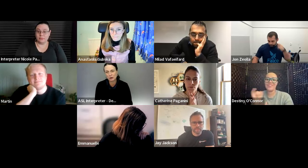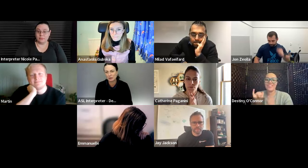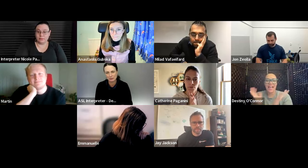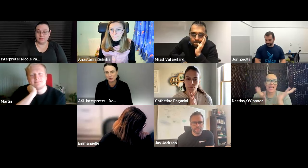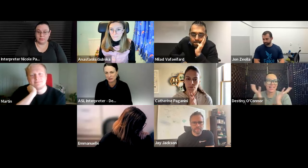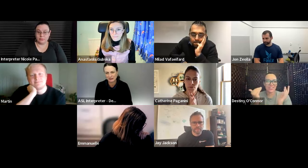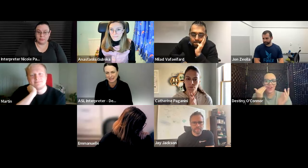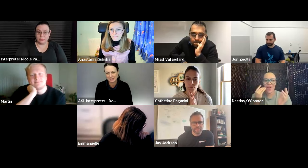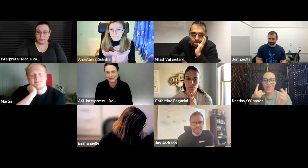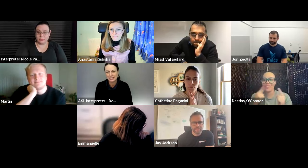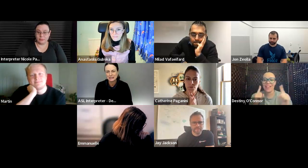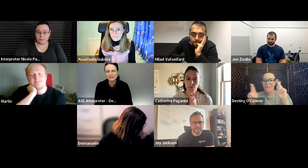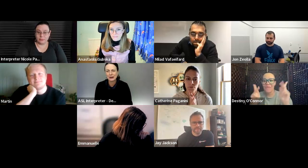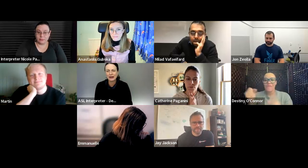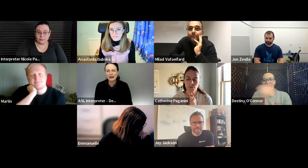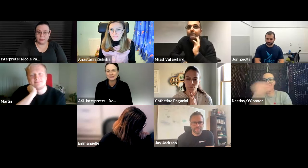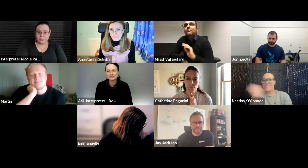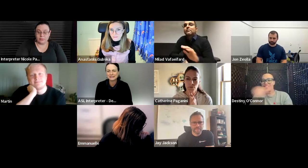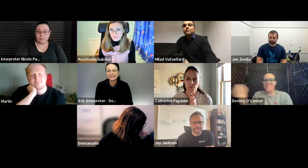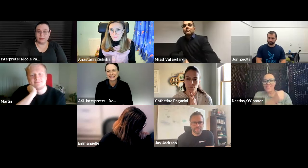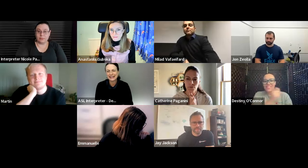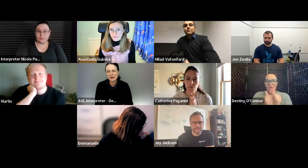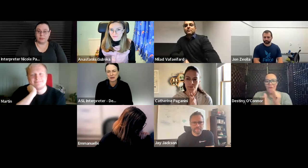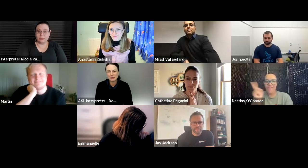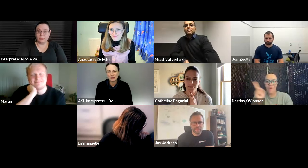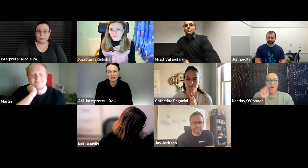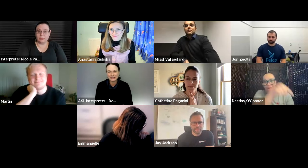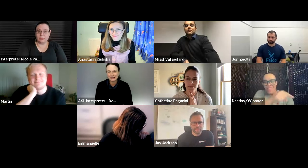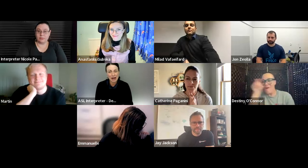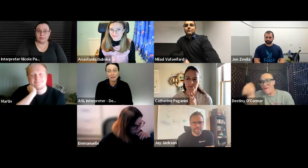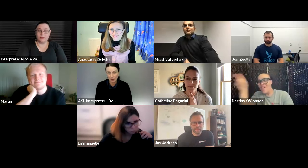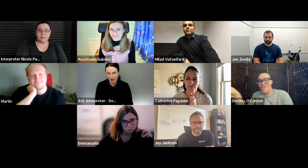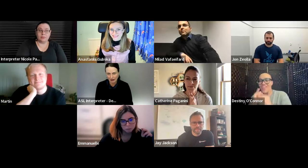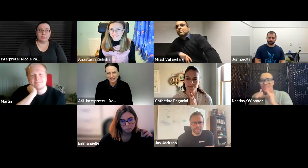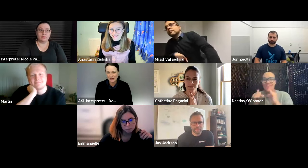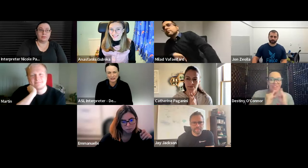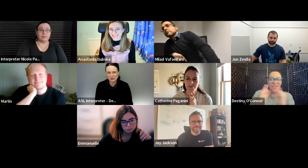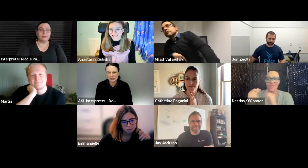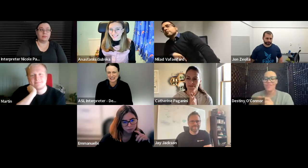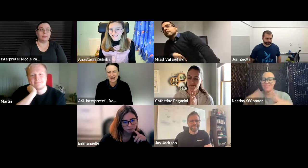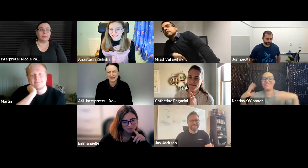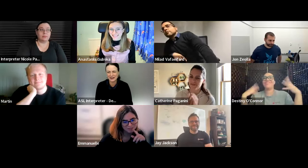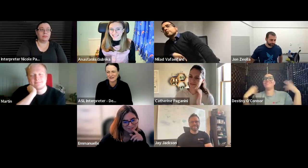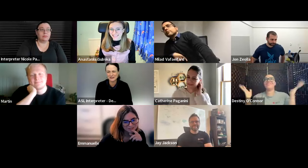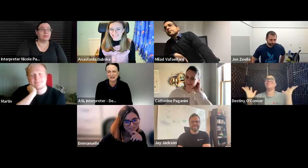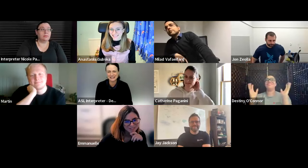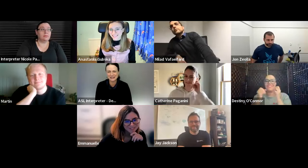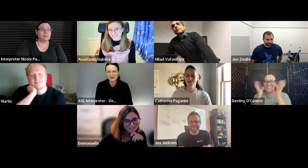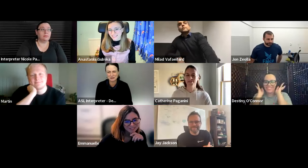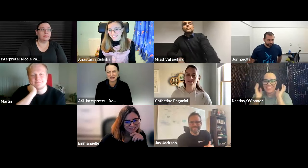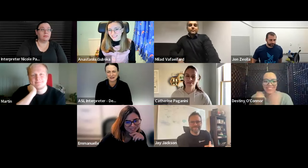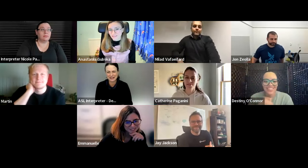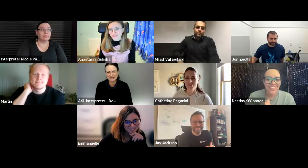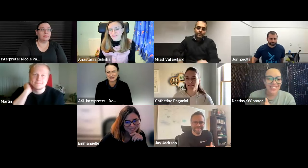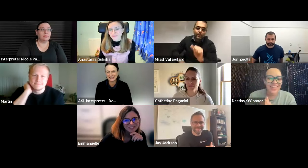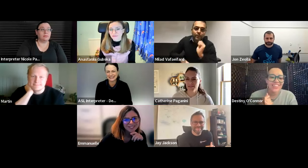experience the whole cube con was just fantastic so um i know people were everywhere you know we just were scattered all over the place i